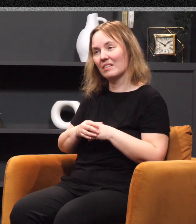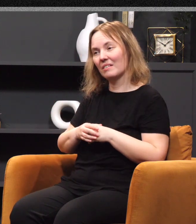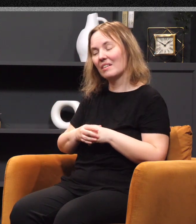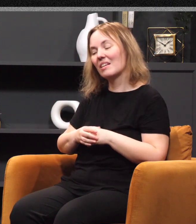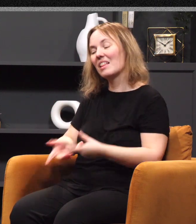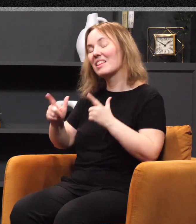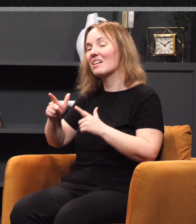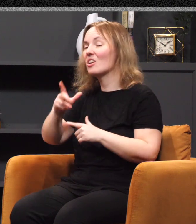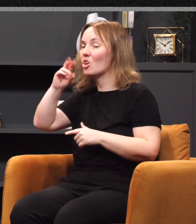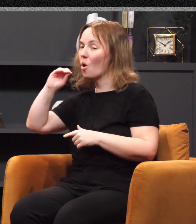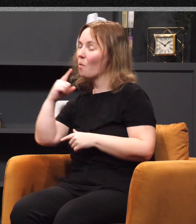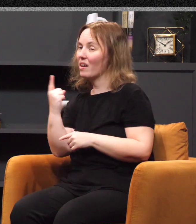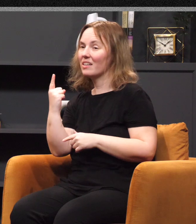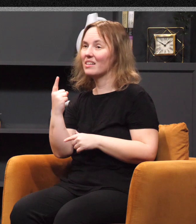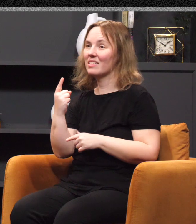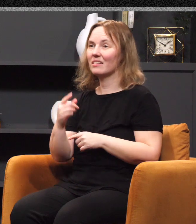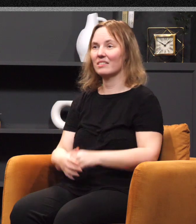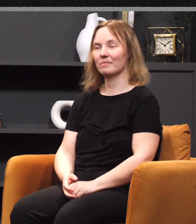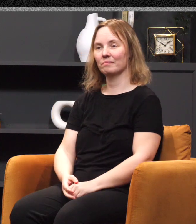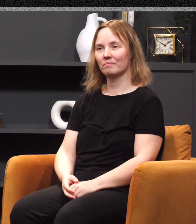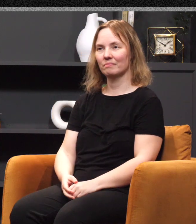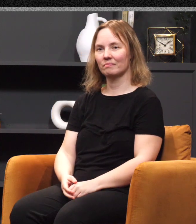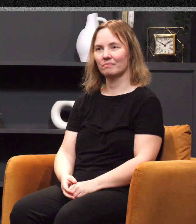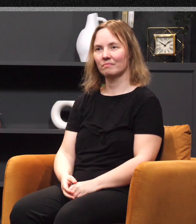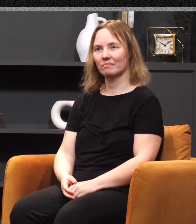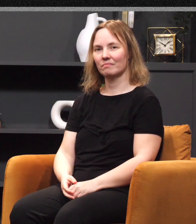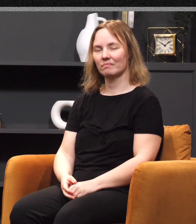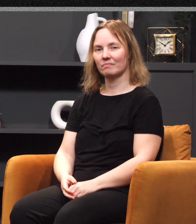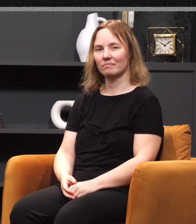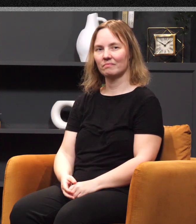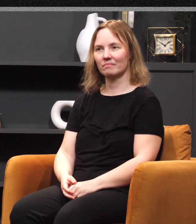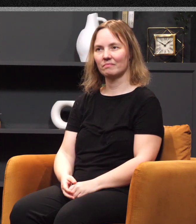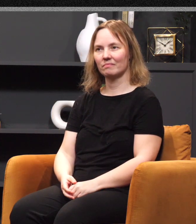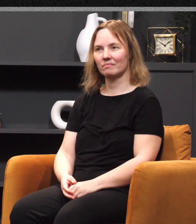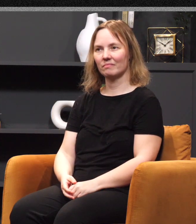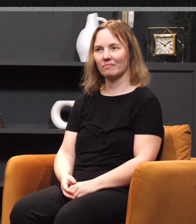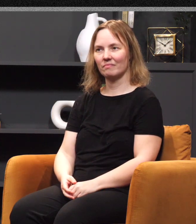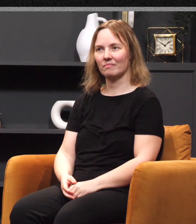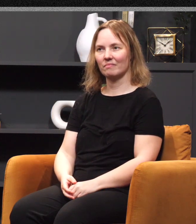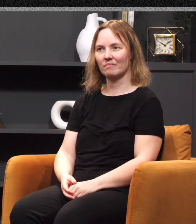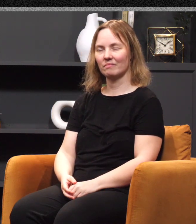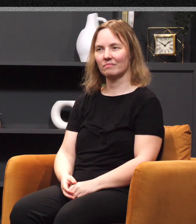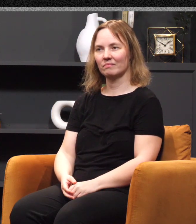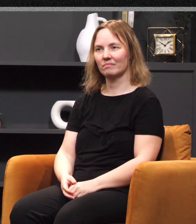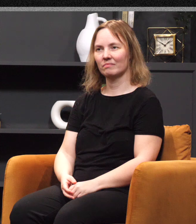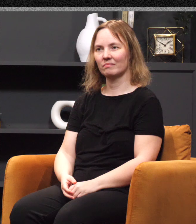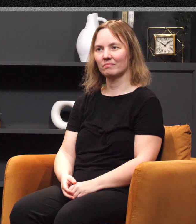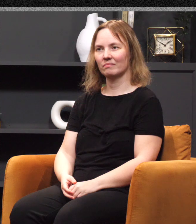no one say when he is tempted, I'm being tempted by God. In other words, God's doing this to me. For God cannot be tempted